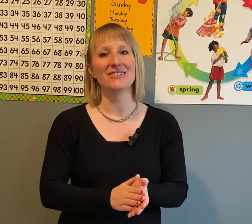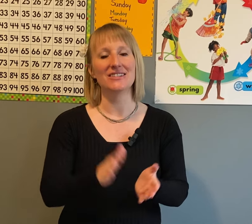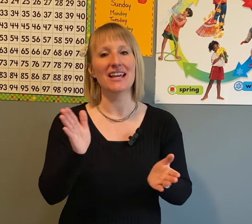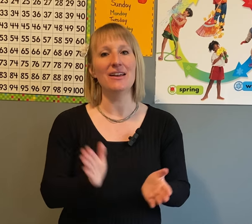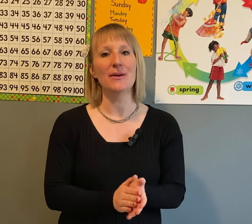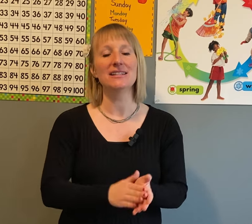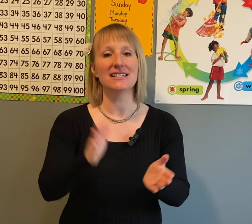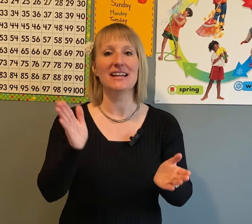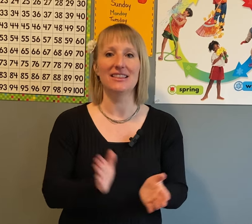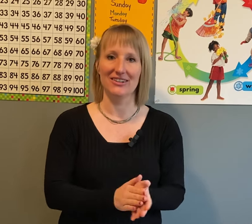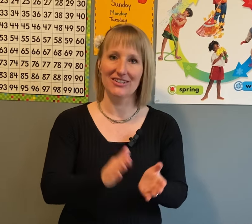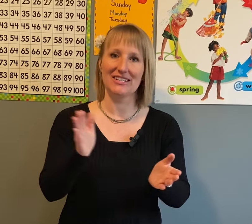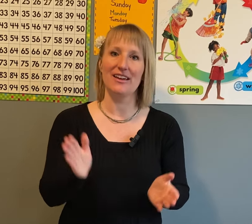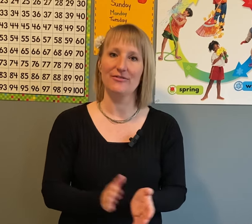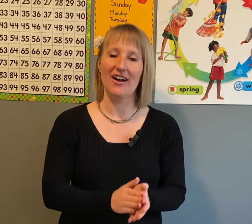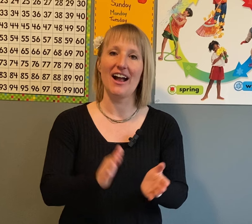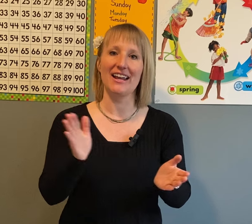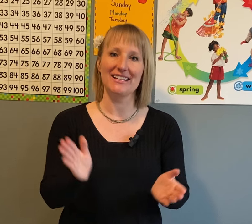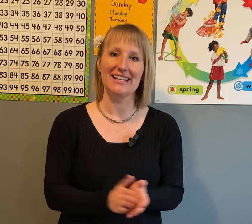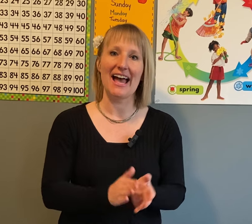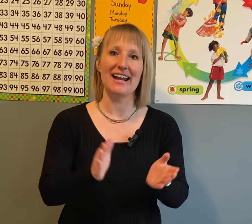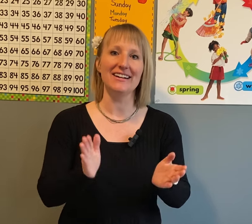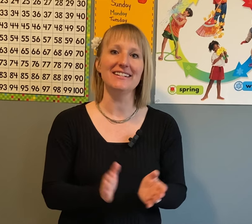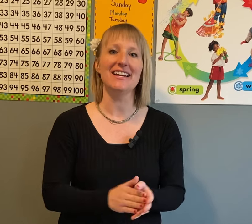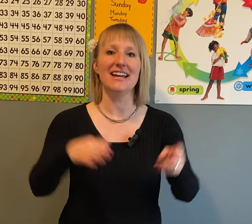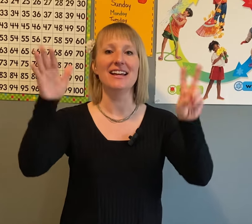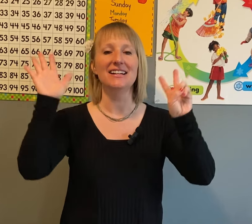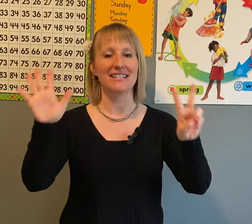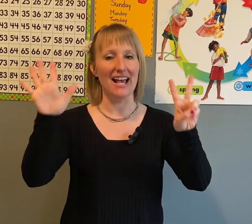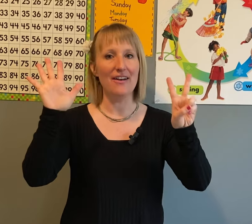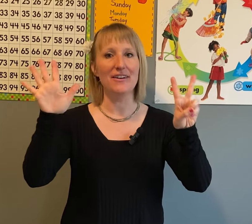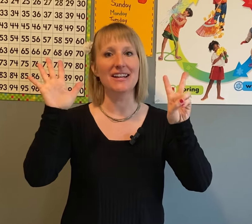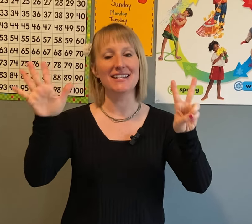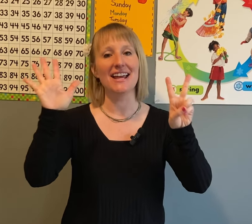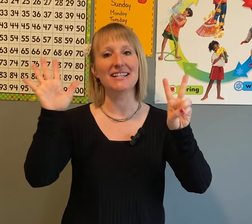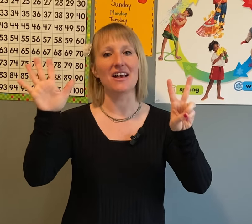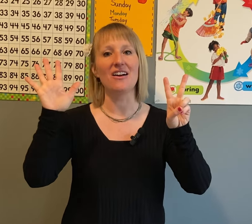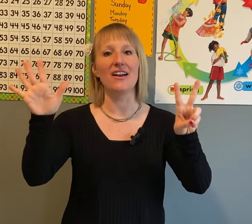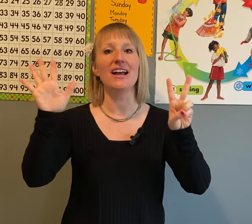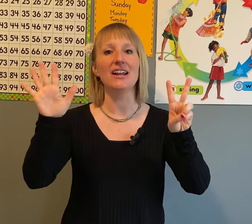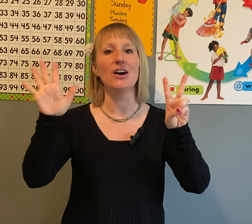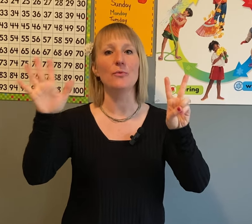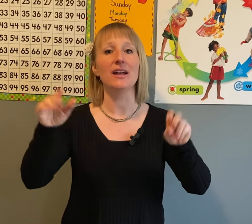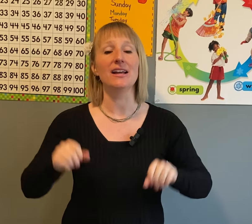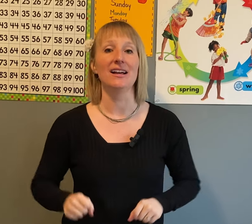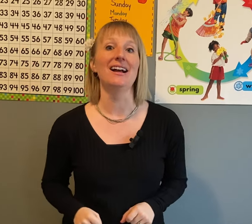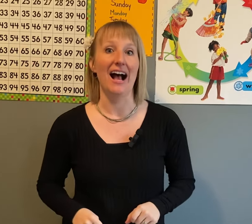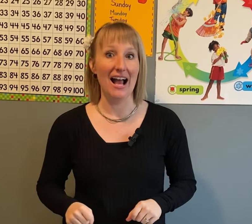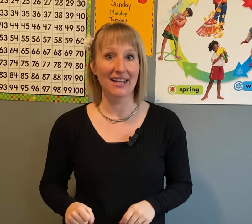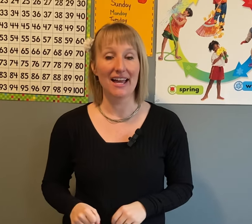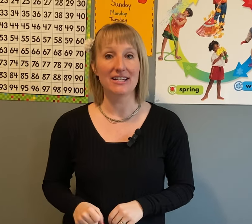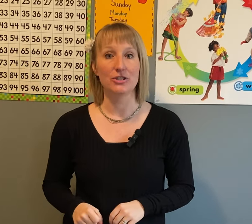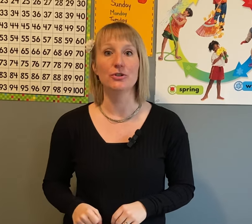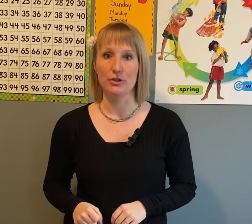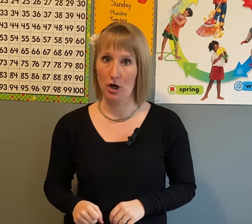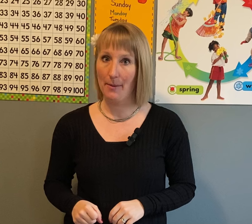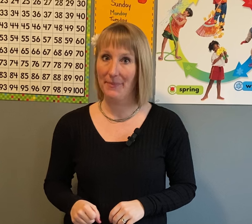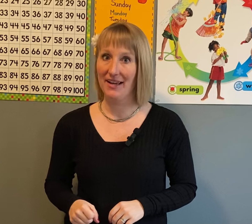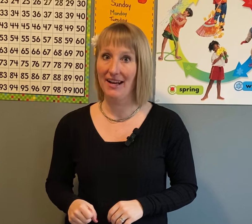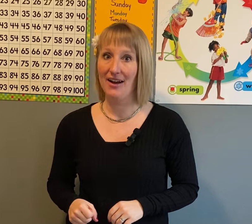Tuesday, Wednesday, Thursday, Friday, Saturday. Seven days are in a week. I like to stomp it